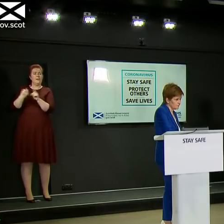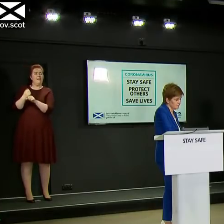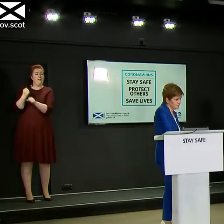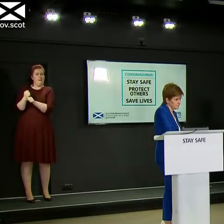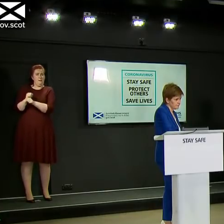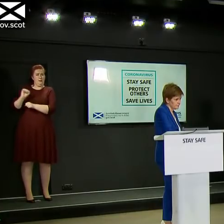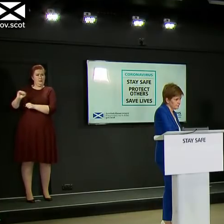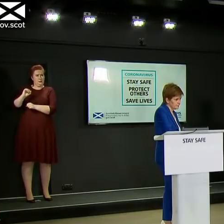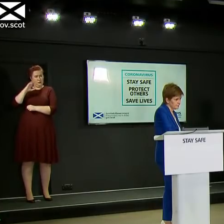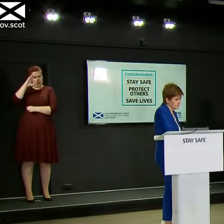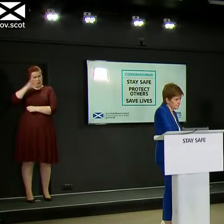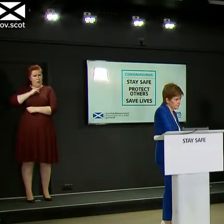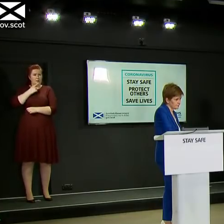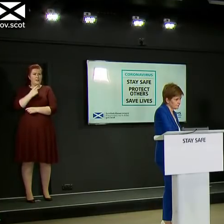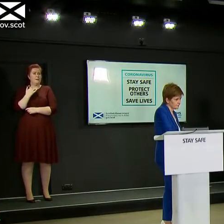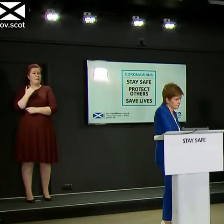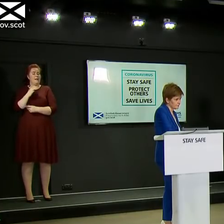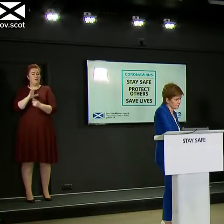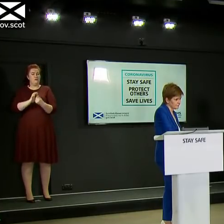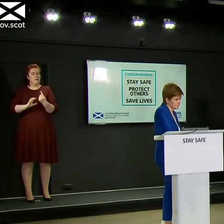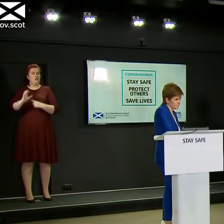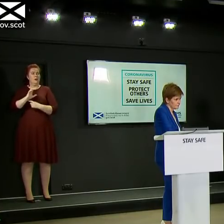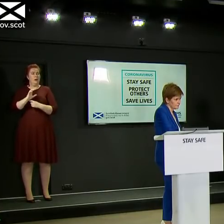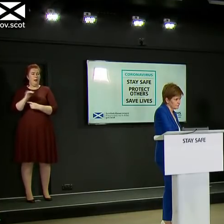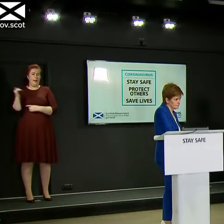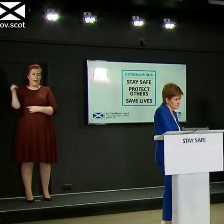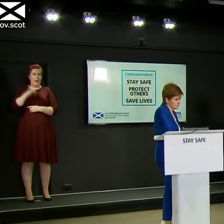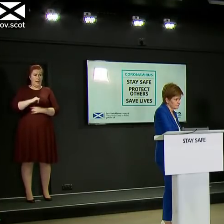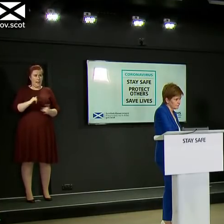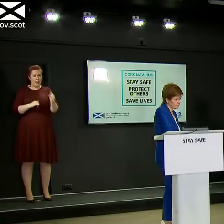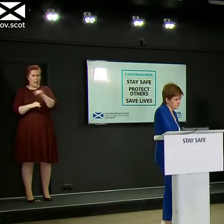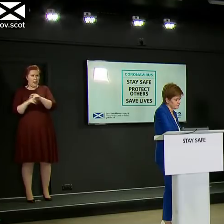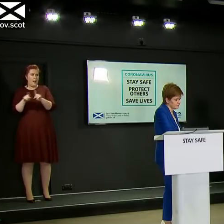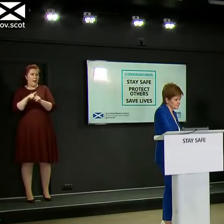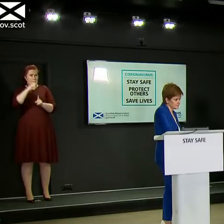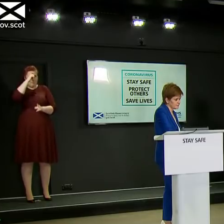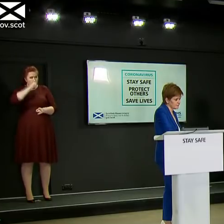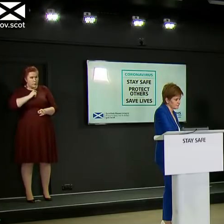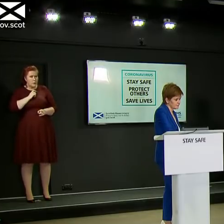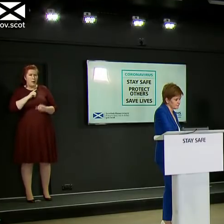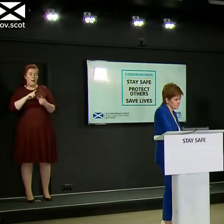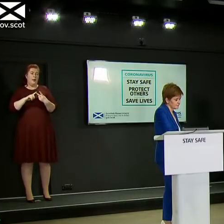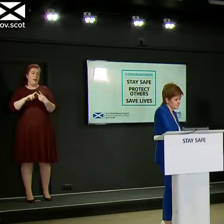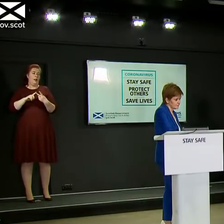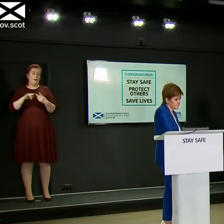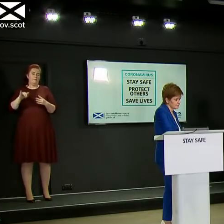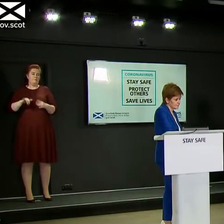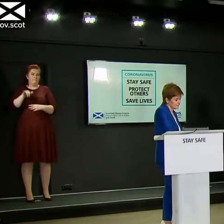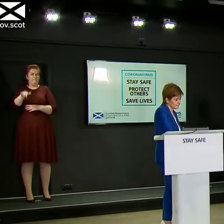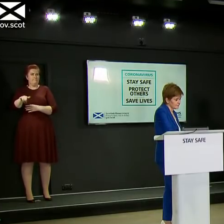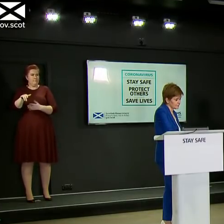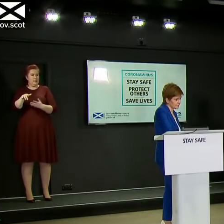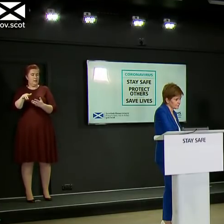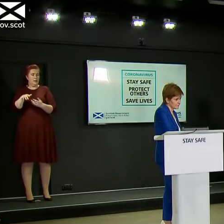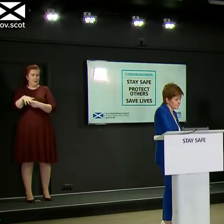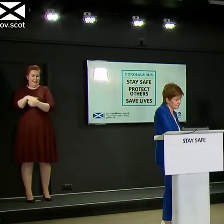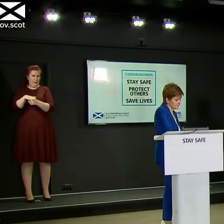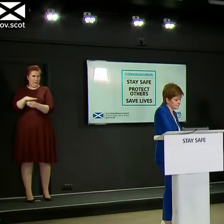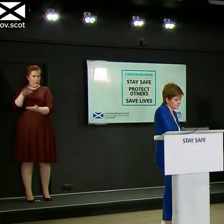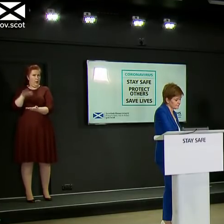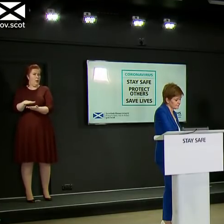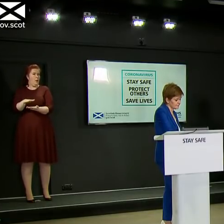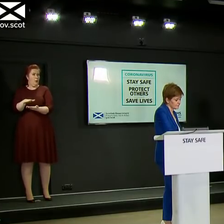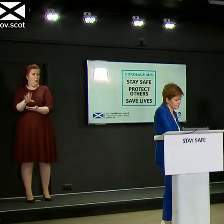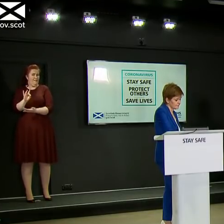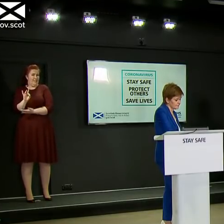looking at the regional average team for countries like Portugal, i.e. sort of air bridges to those areas with relatively low